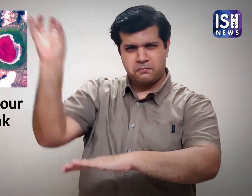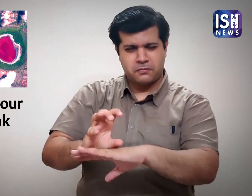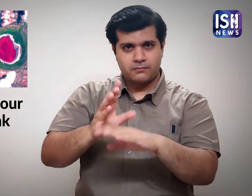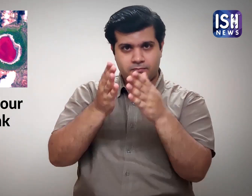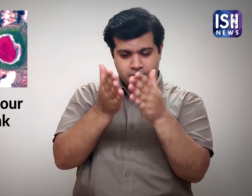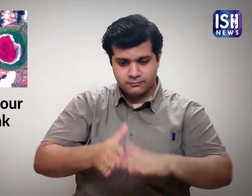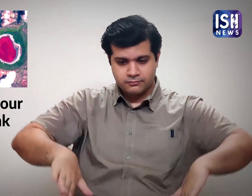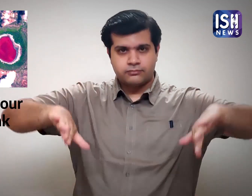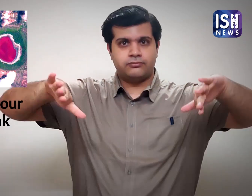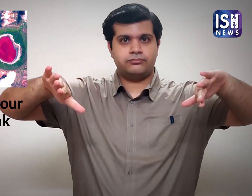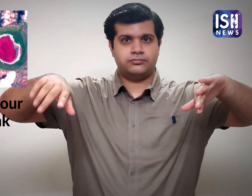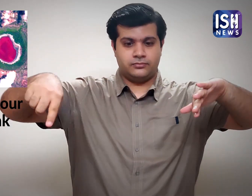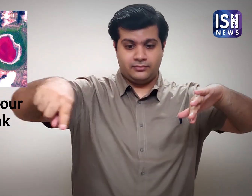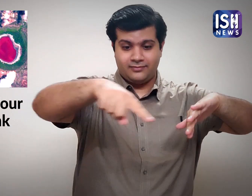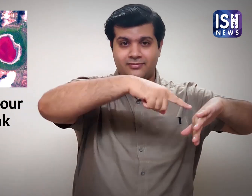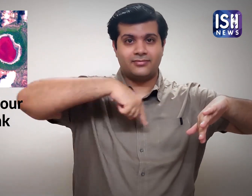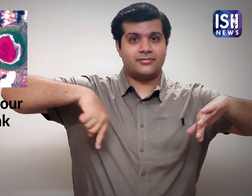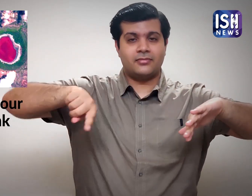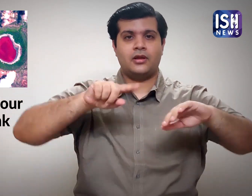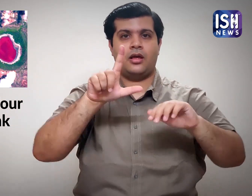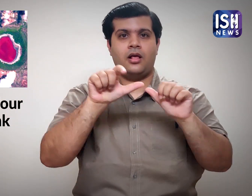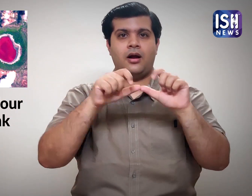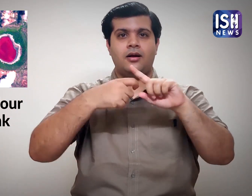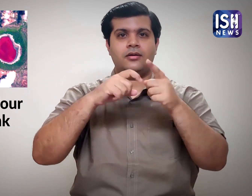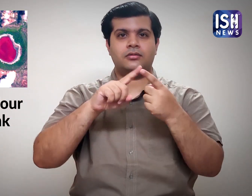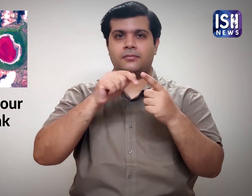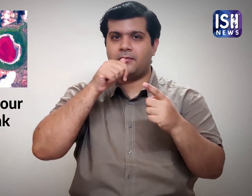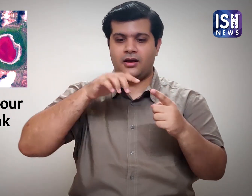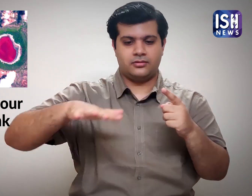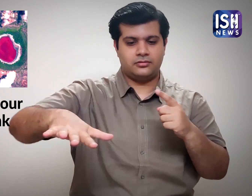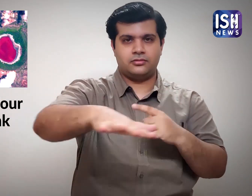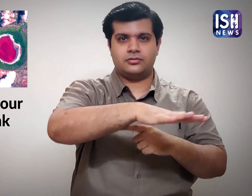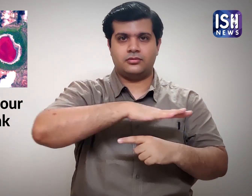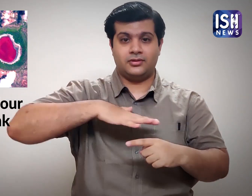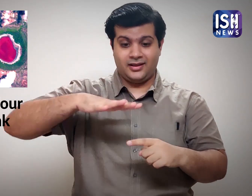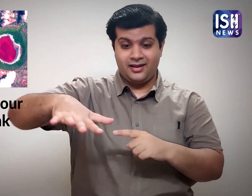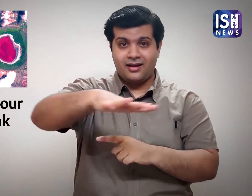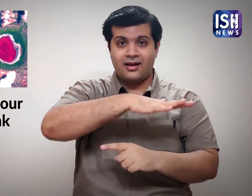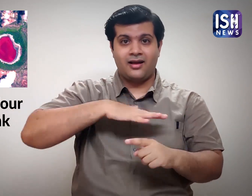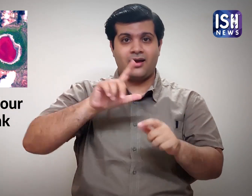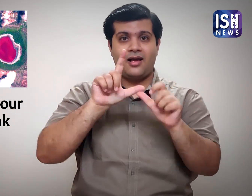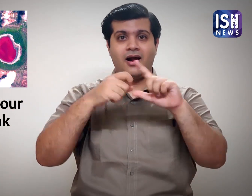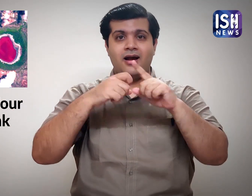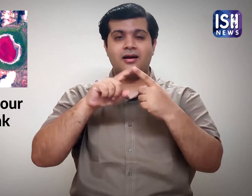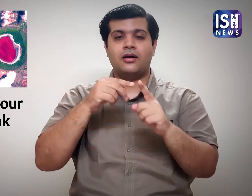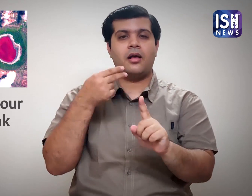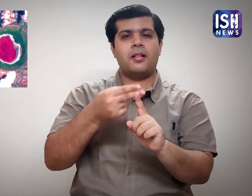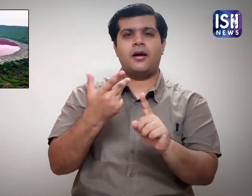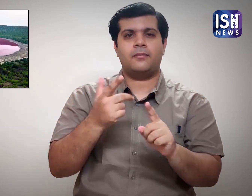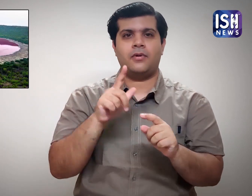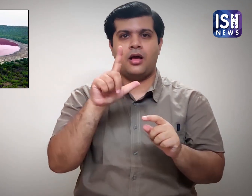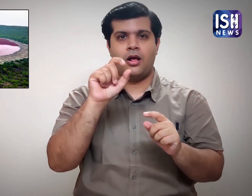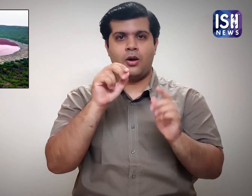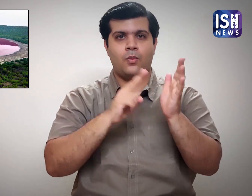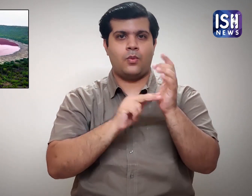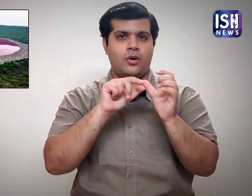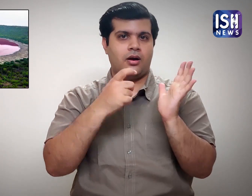hit the area creating a crater which formed a lake named Lonar Lake. 4.